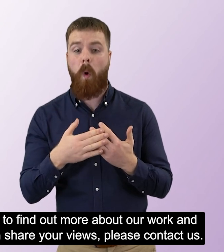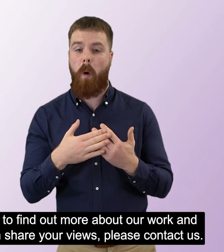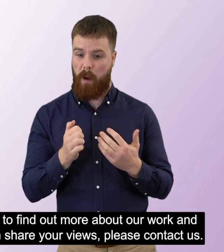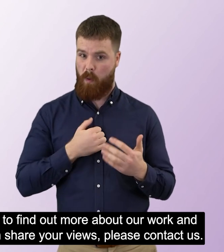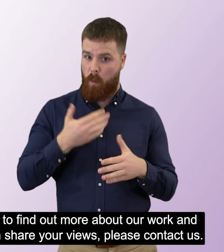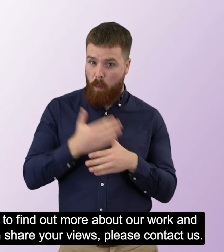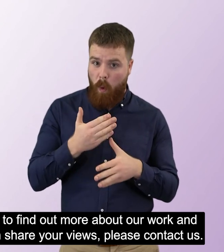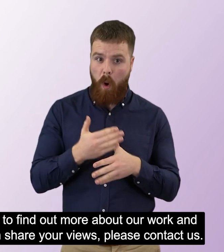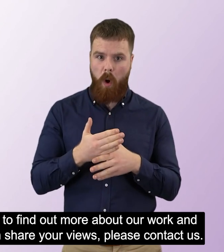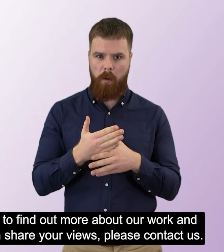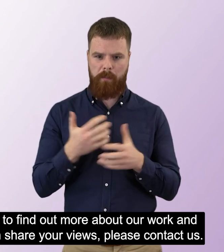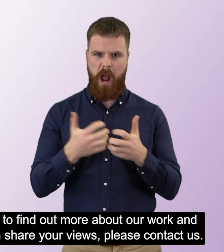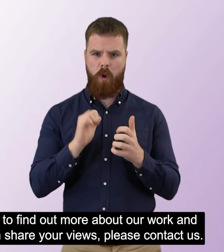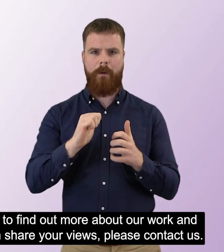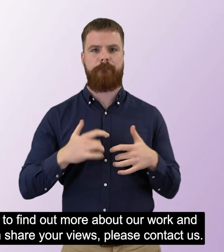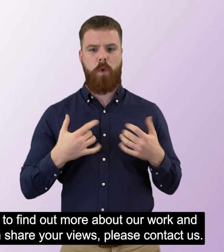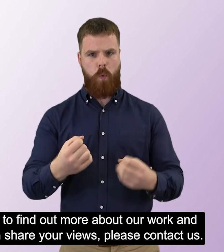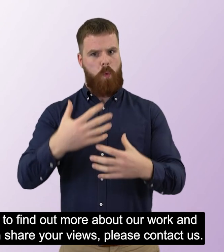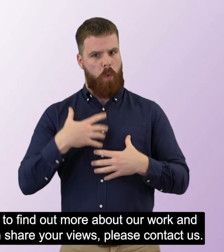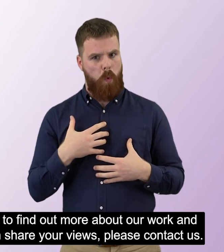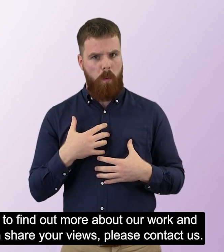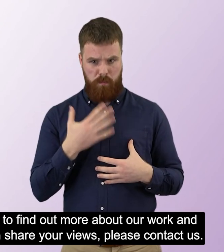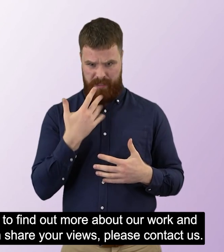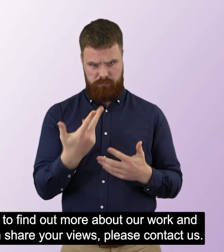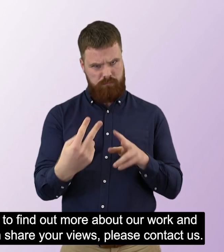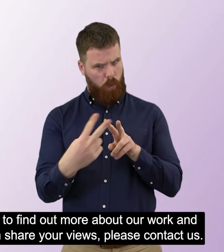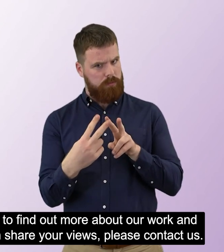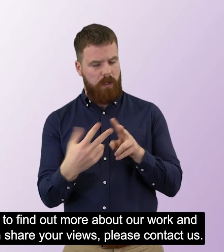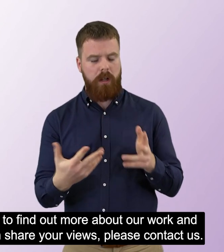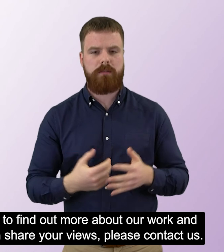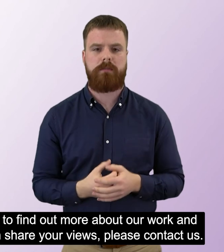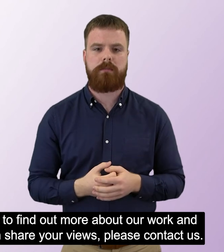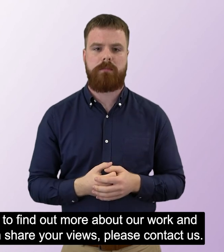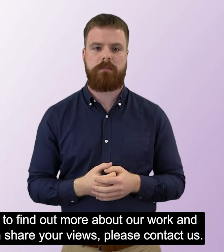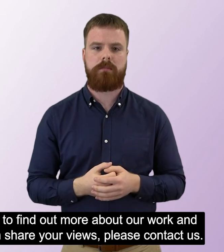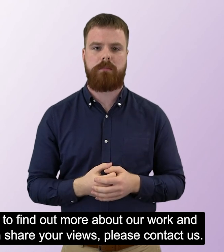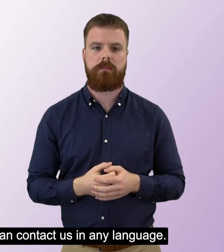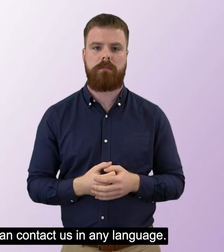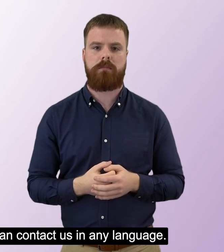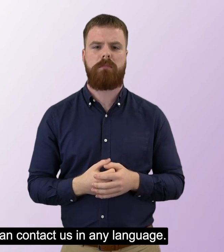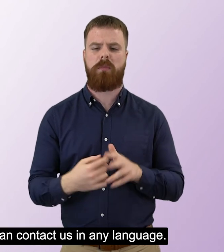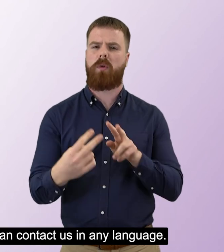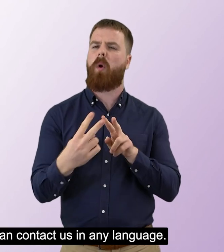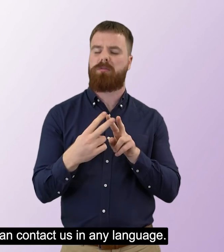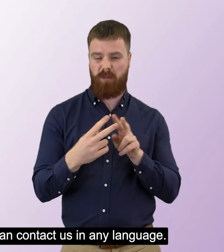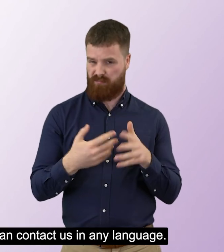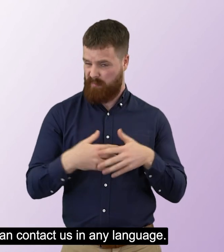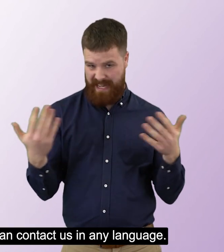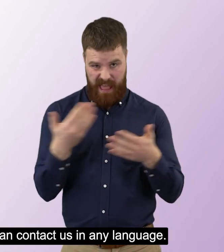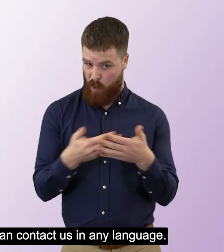If you would like to find out more about our work and how you can share your views, please contact us. You can contact us in